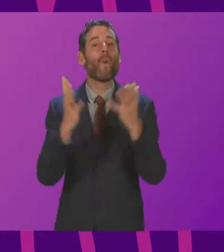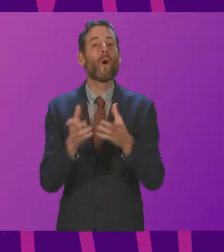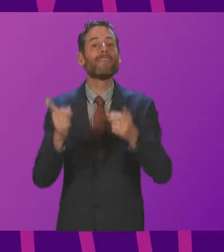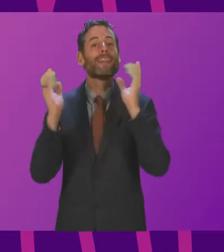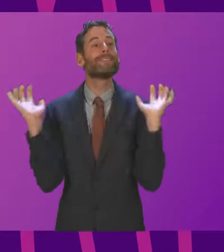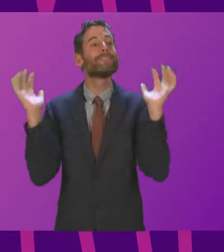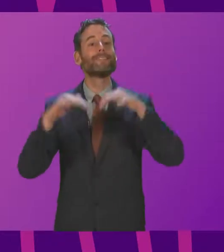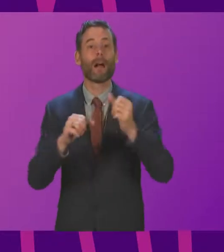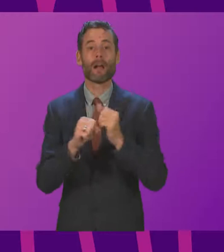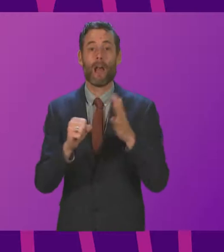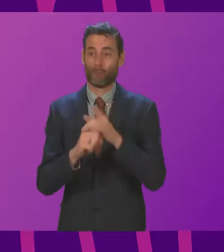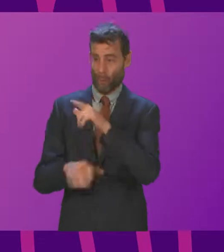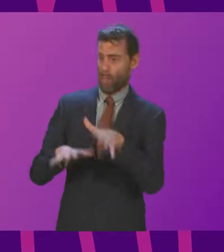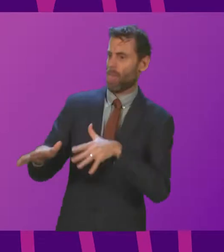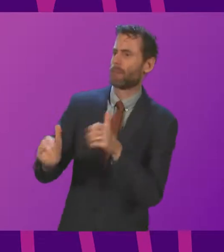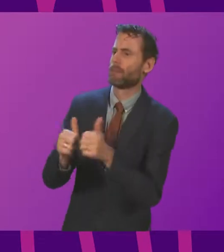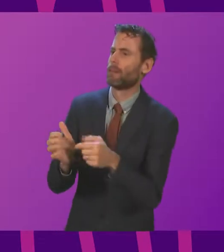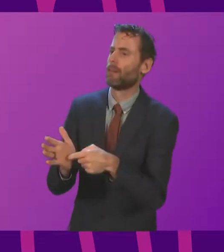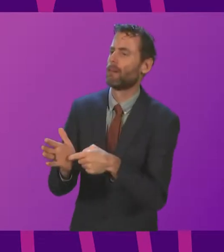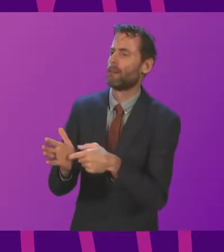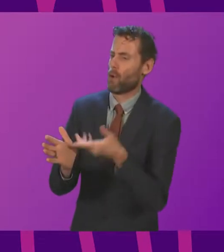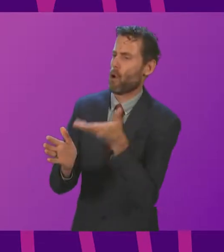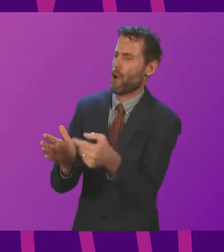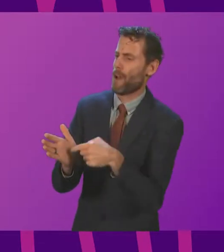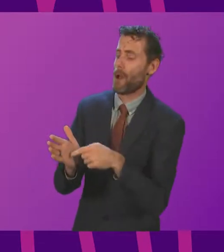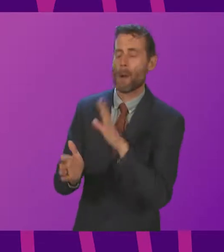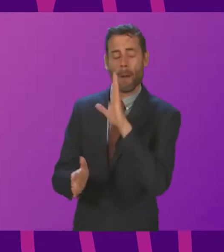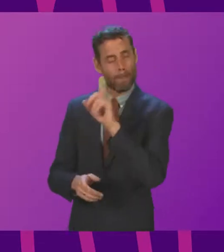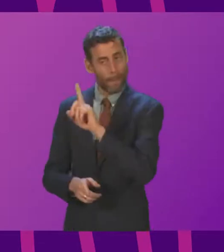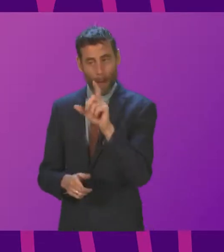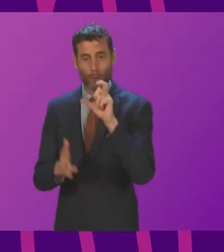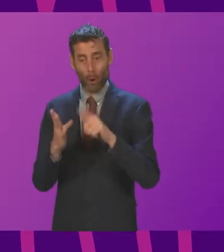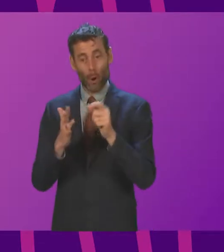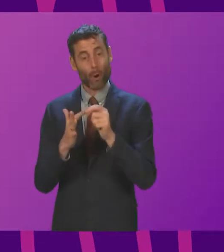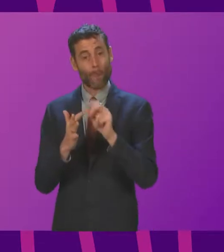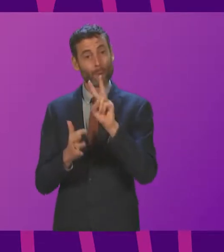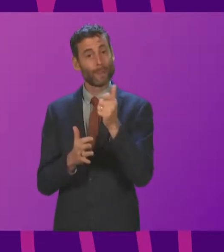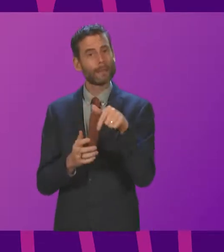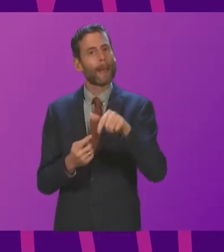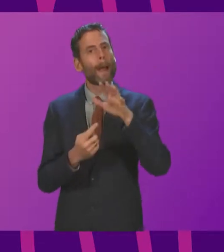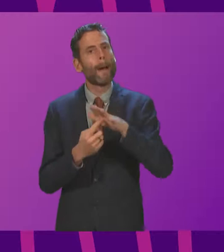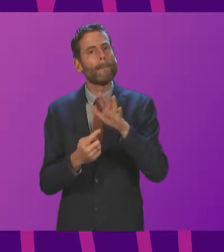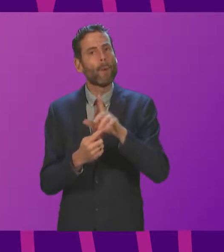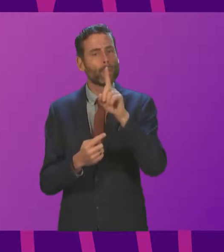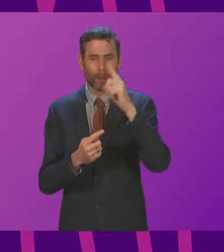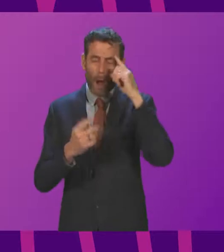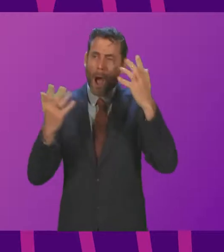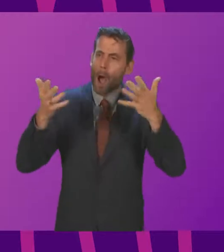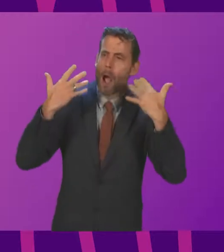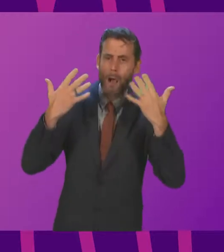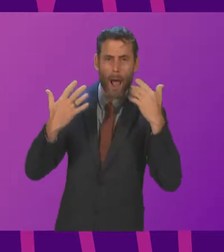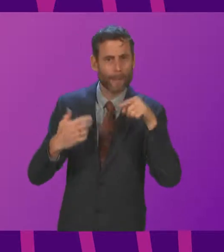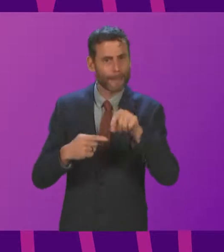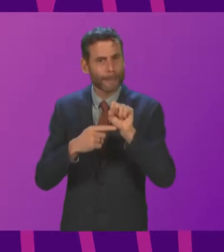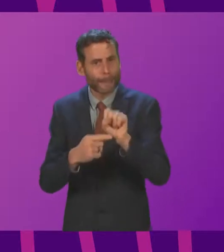resolved. But COP26 presents a huge opportunity to tackle climate change. But for working people across Glasgow, it will